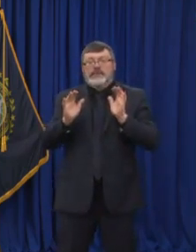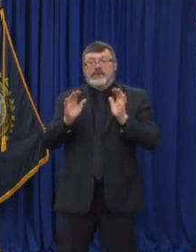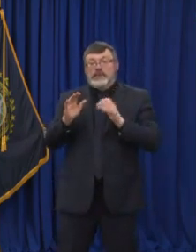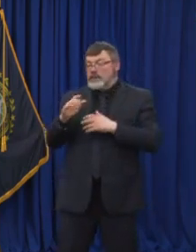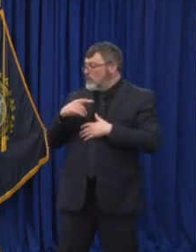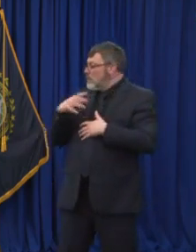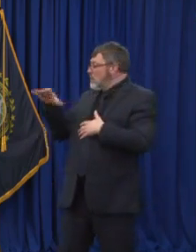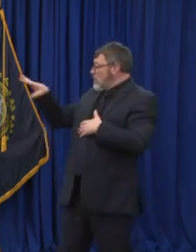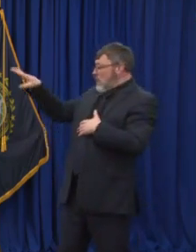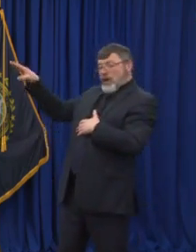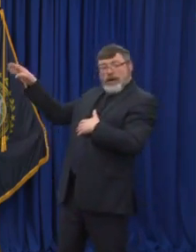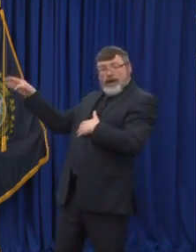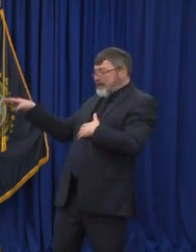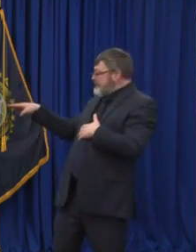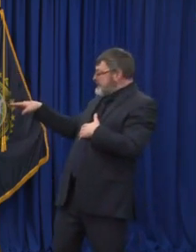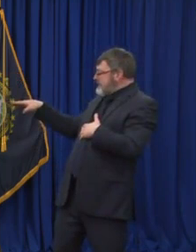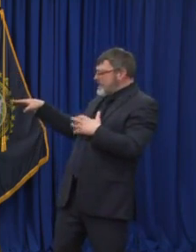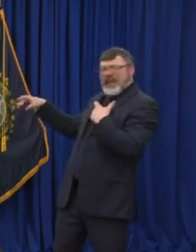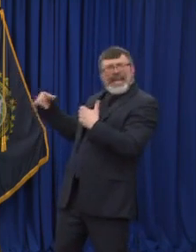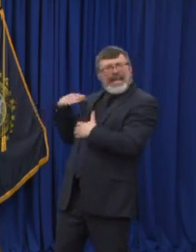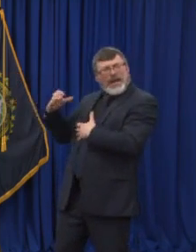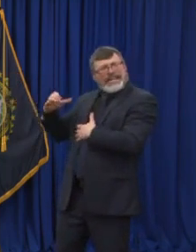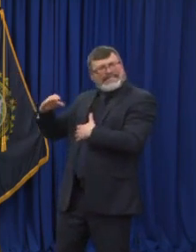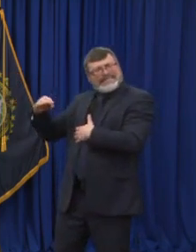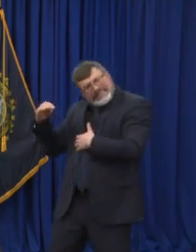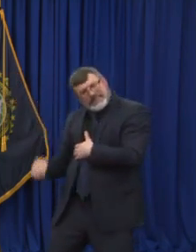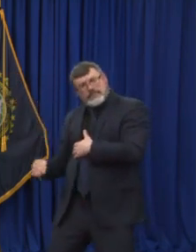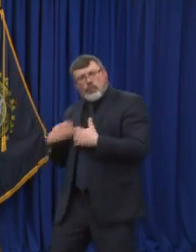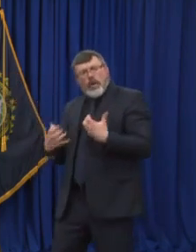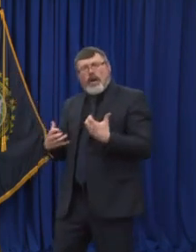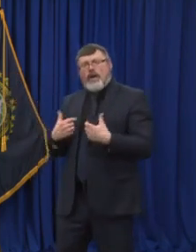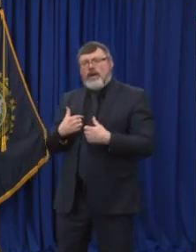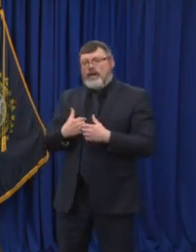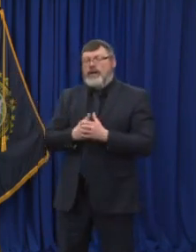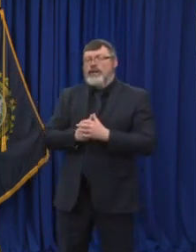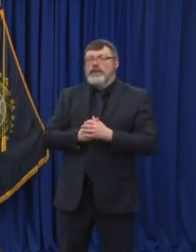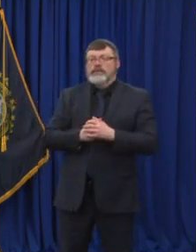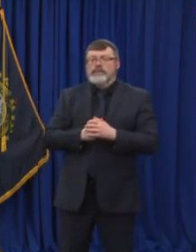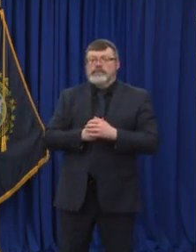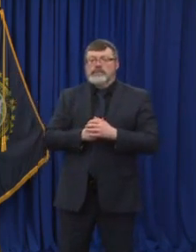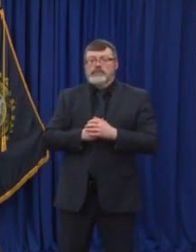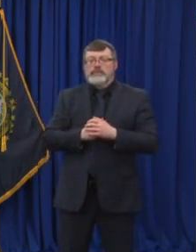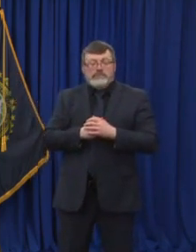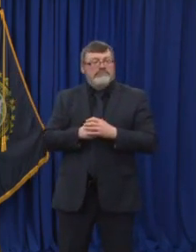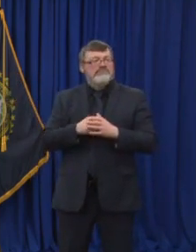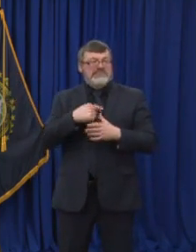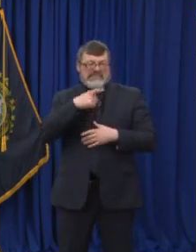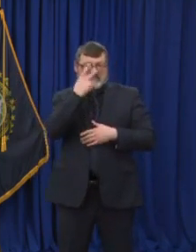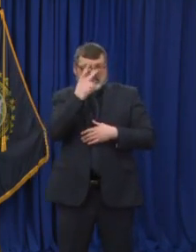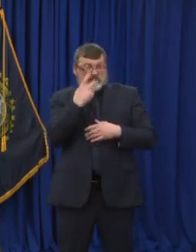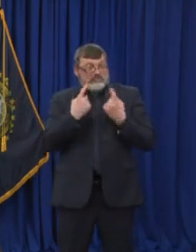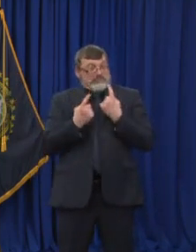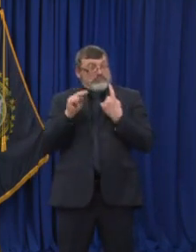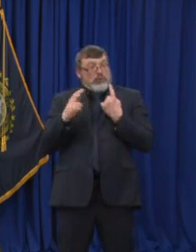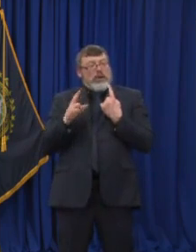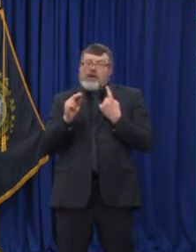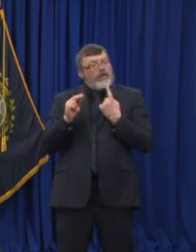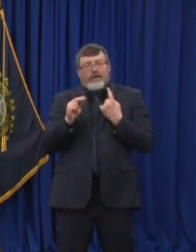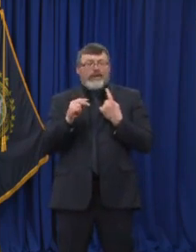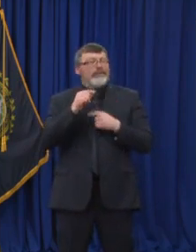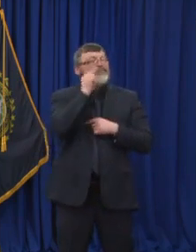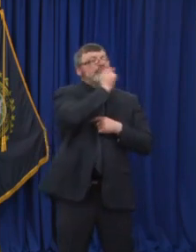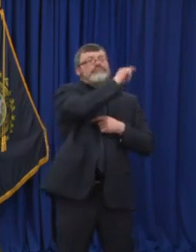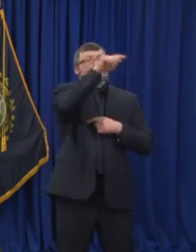systems across the country having the exact same problem. We're not unique in this one. But like we said, the good news is the vast majority of those individuals are